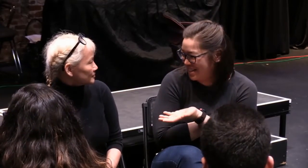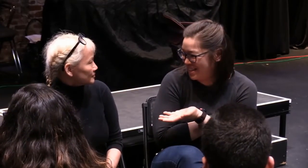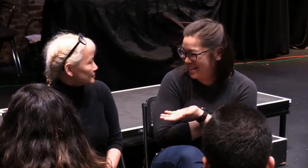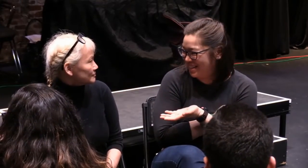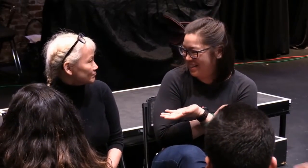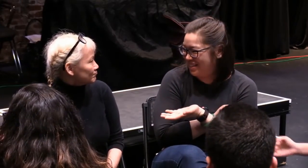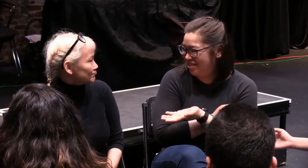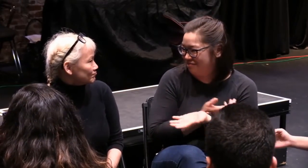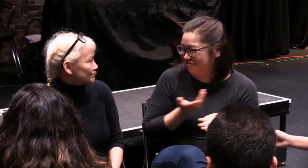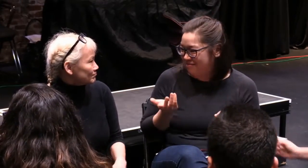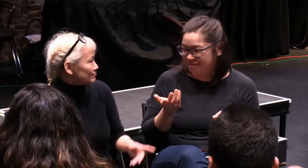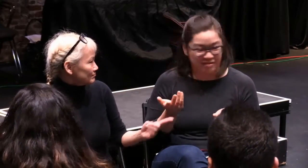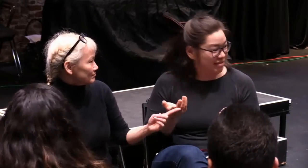circumstance today. You might agree?